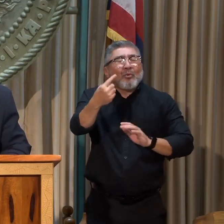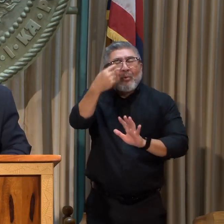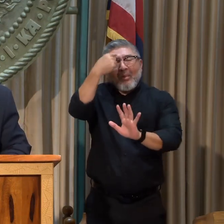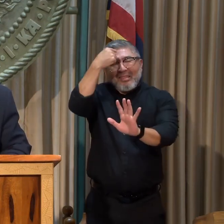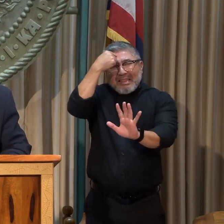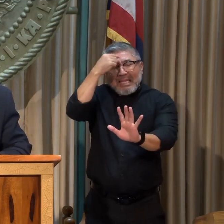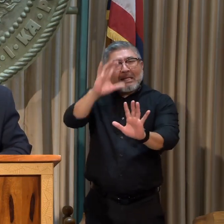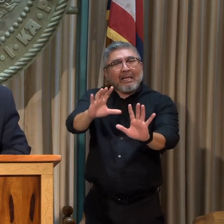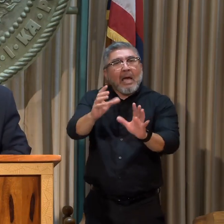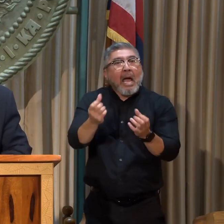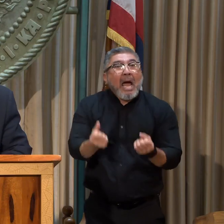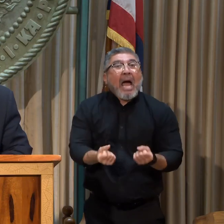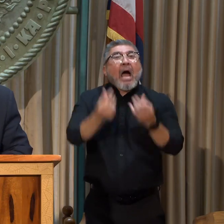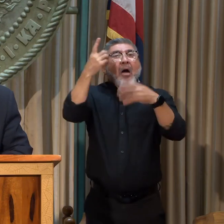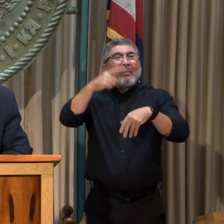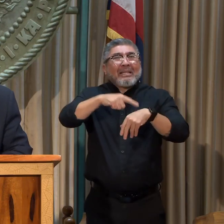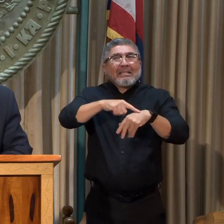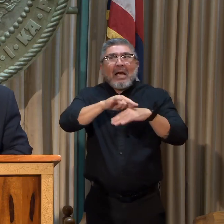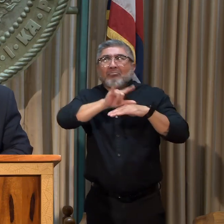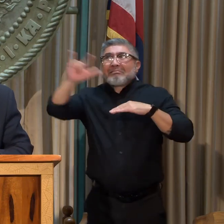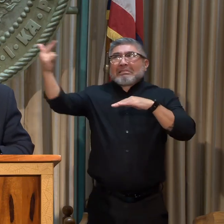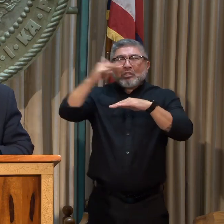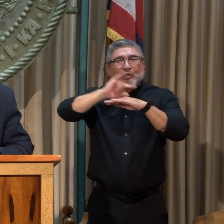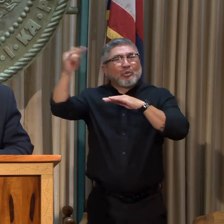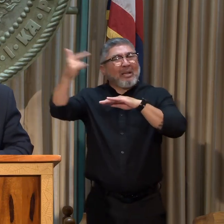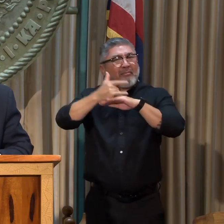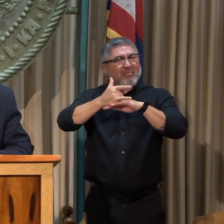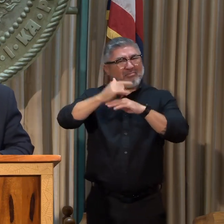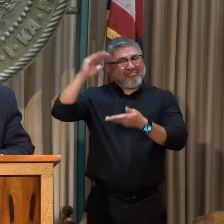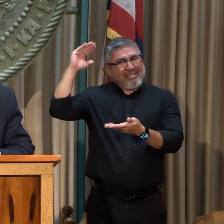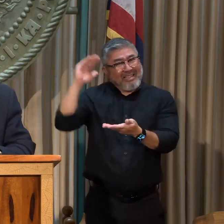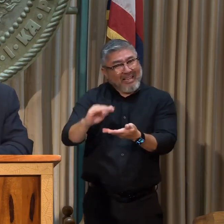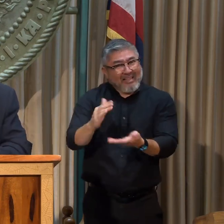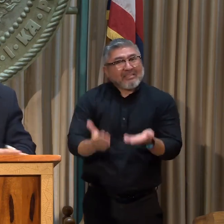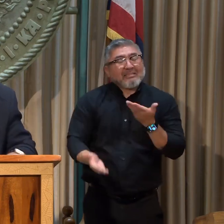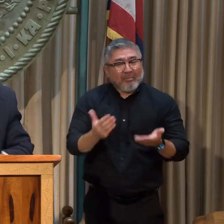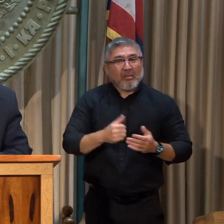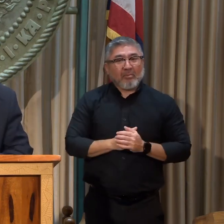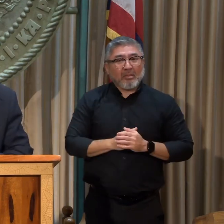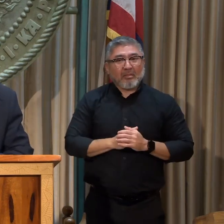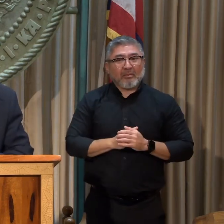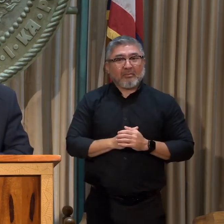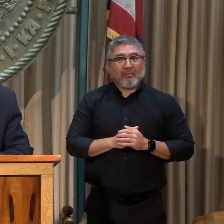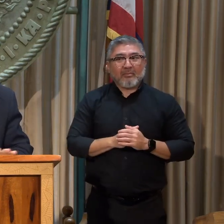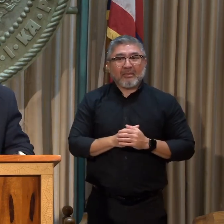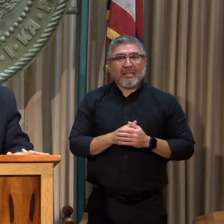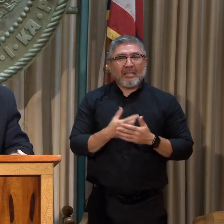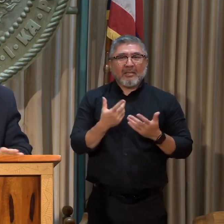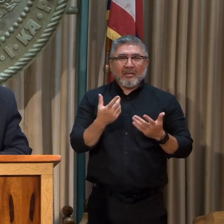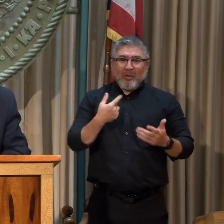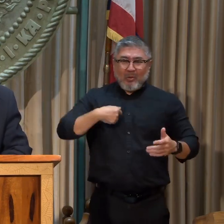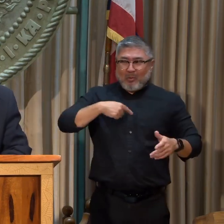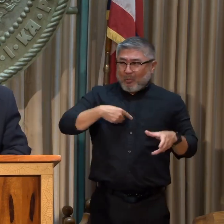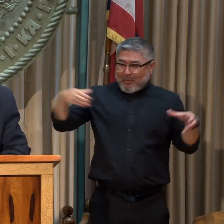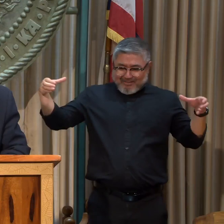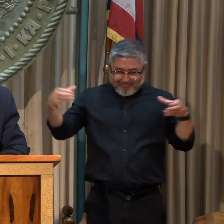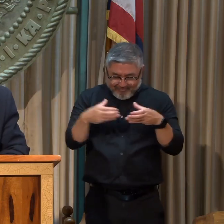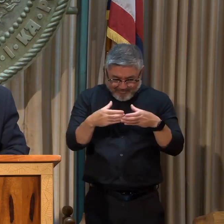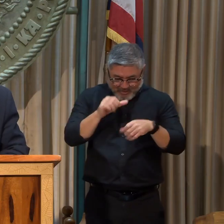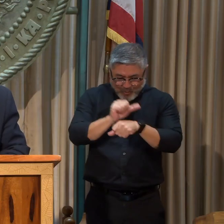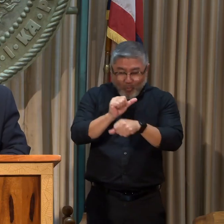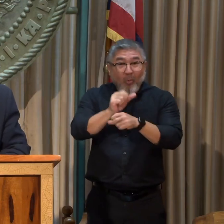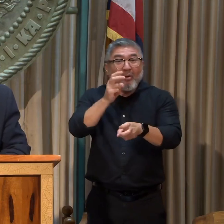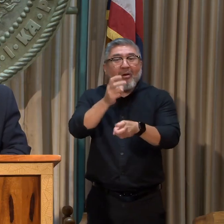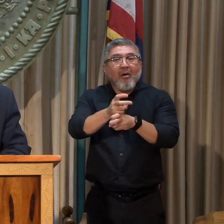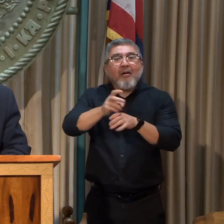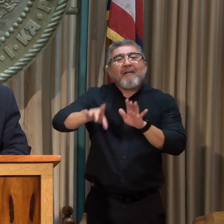is signature to what we do. Also, we're working hard through this kind of work to find alternative fuels so